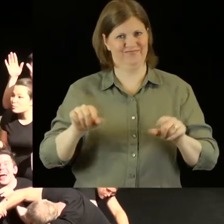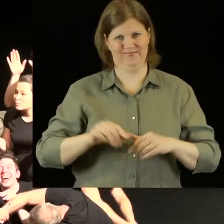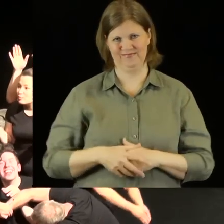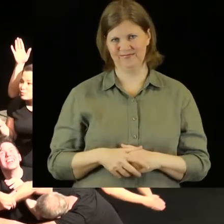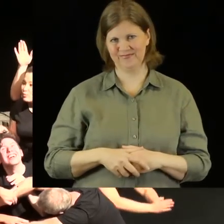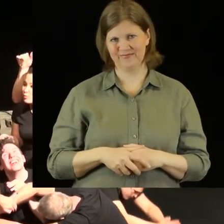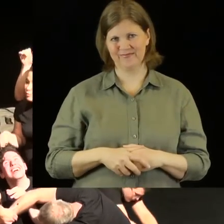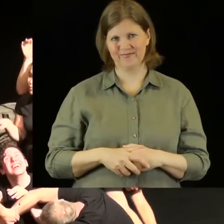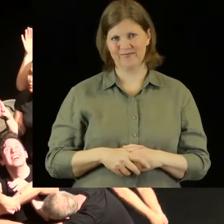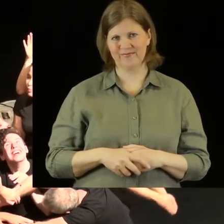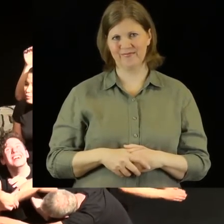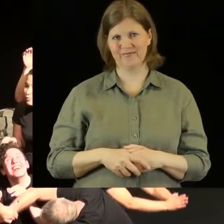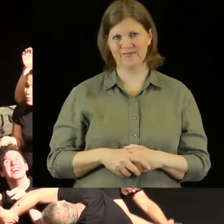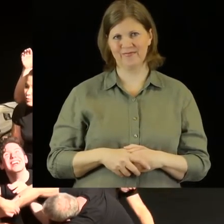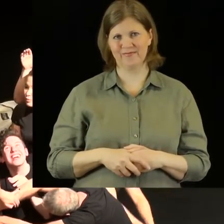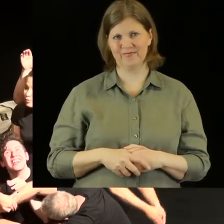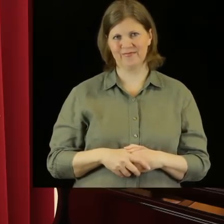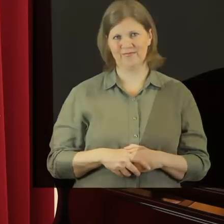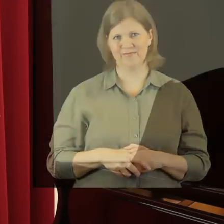could easily work anywhere.